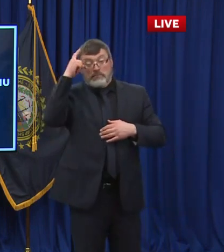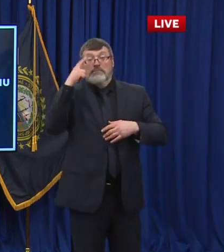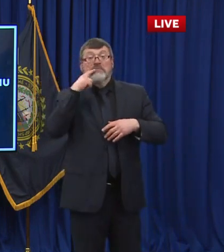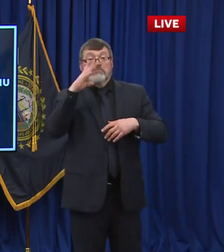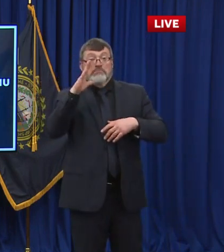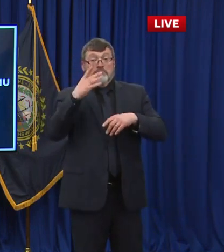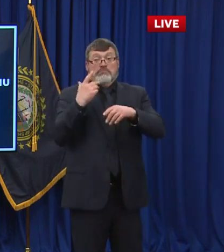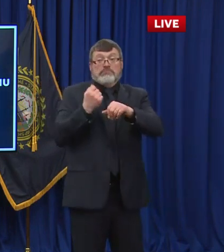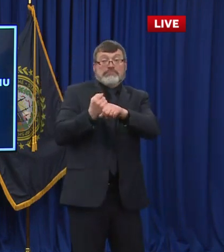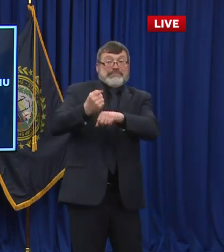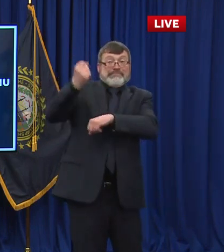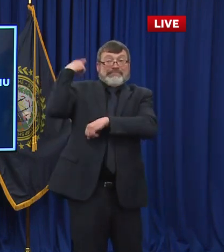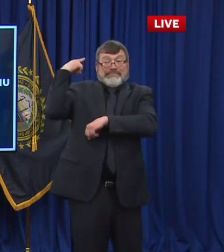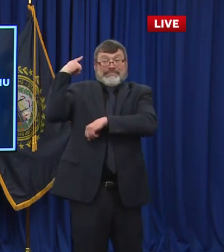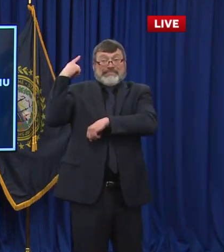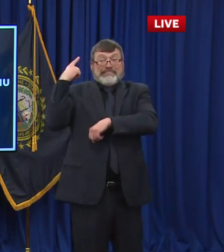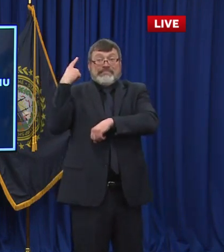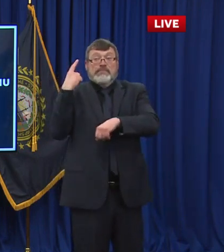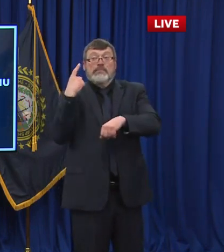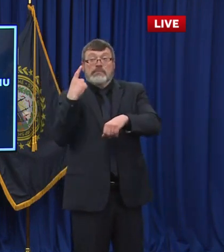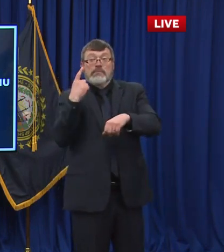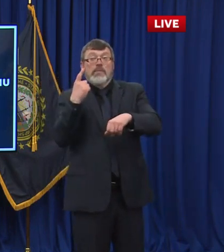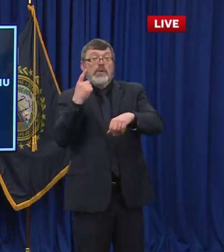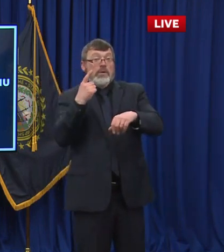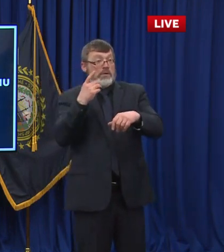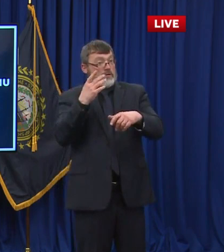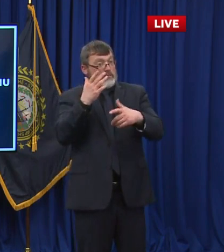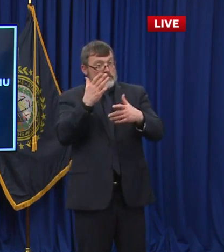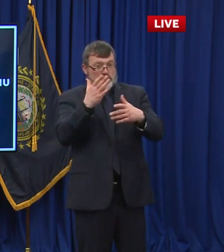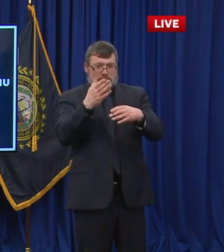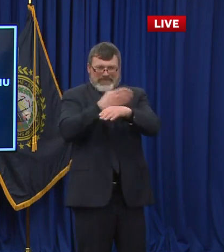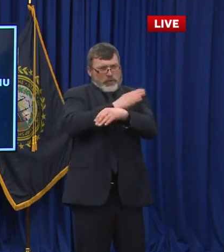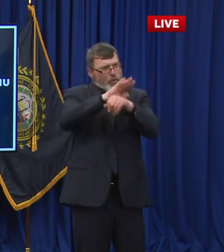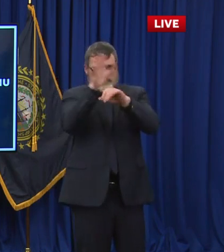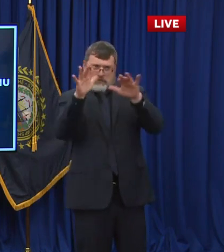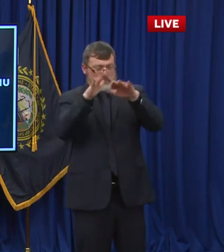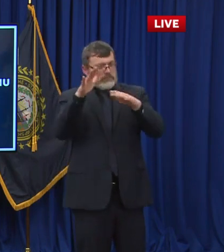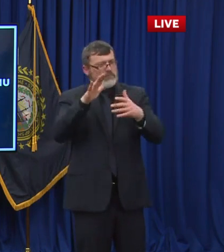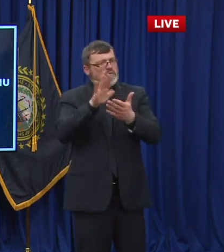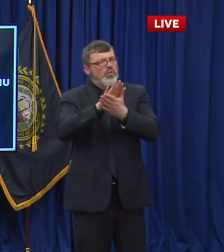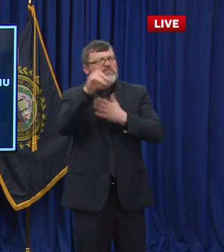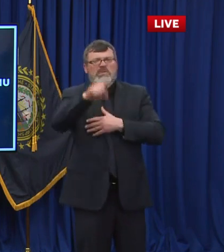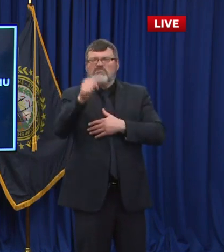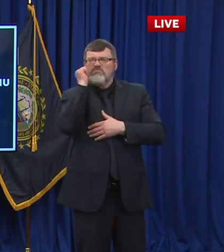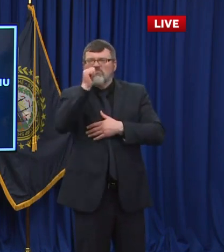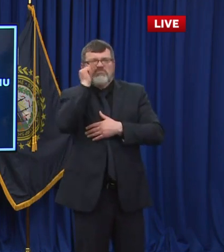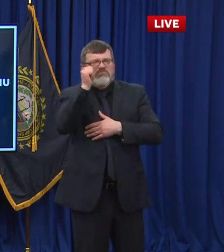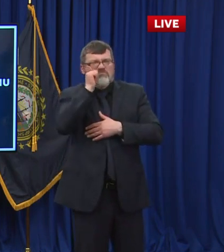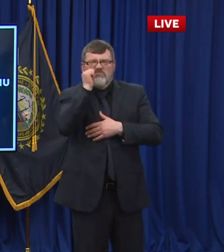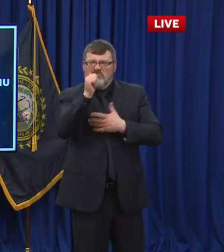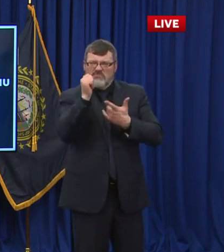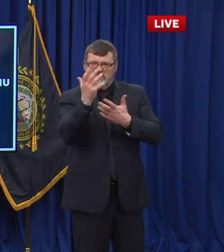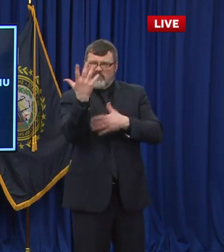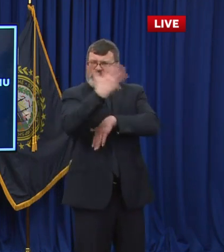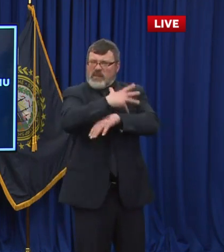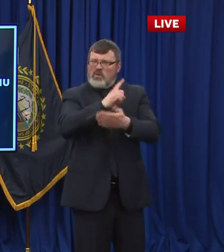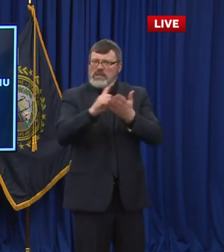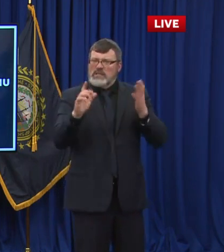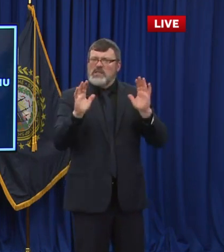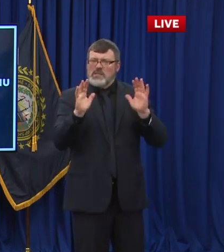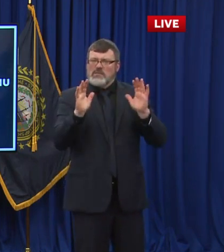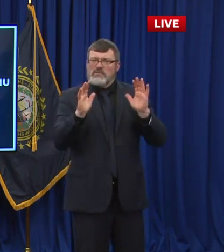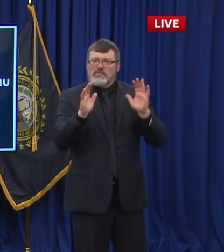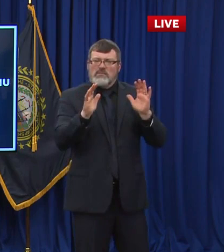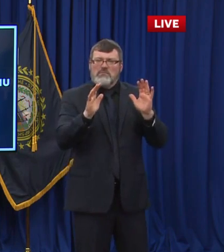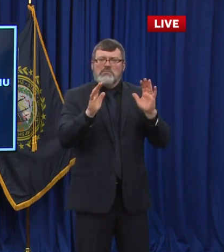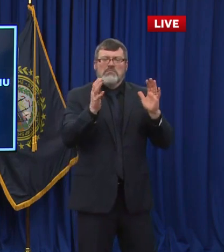that model. Still providing some flexibility, but schools have to be open for kids. Now, if schools need to close for a day or two to clean or something